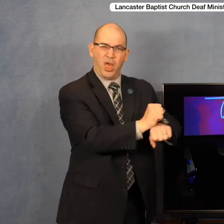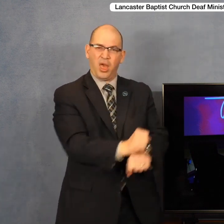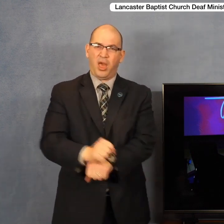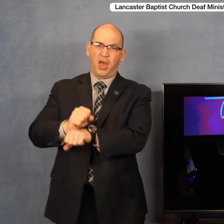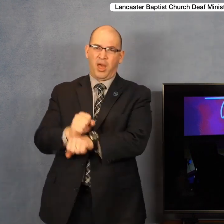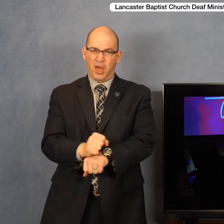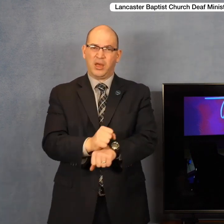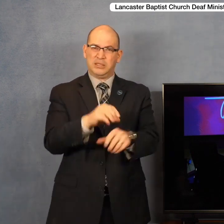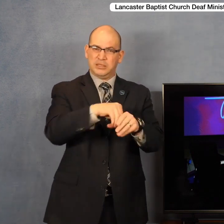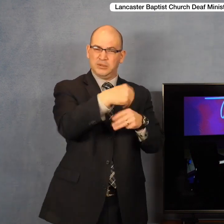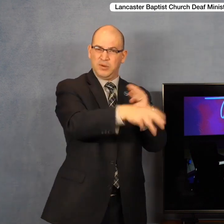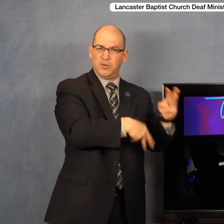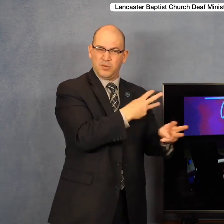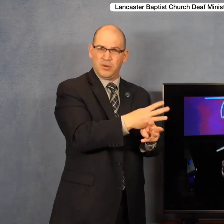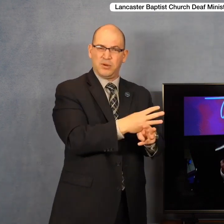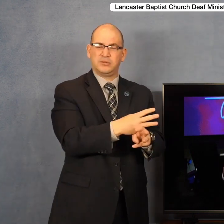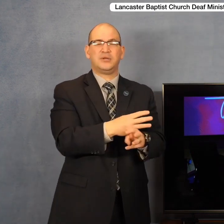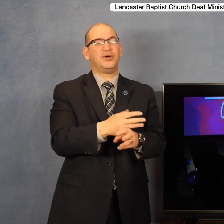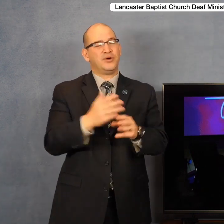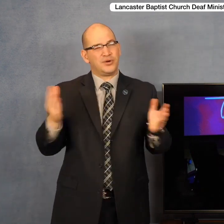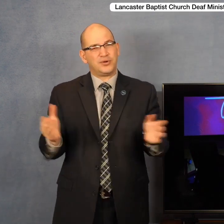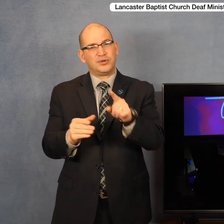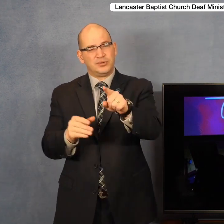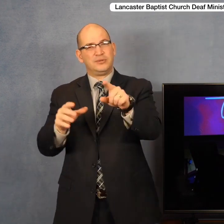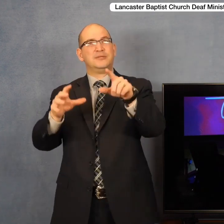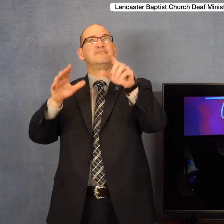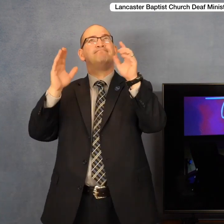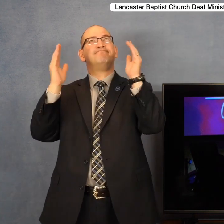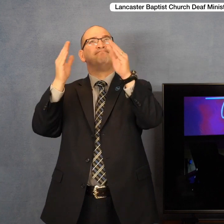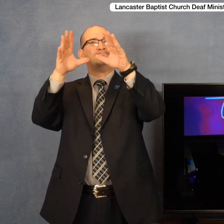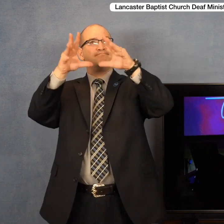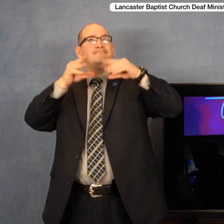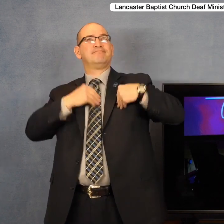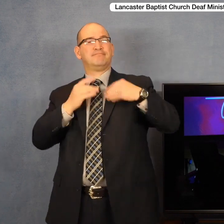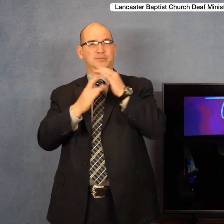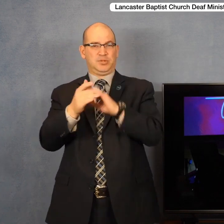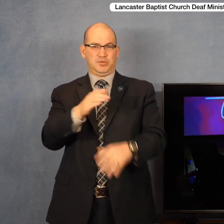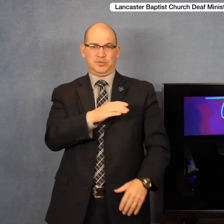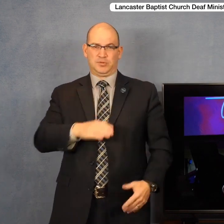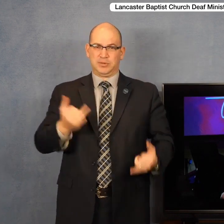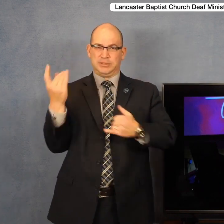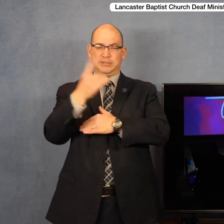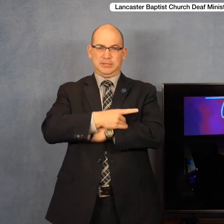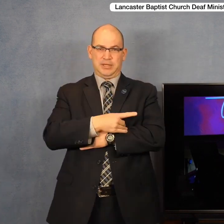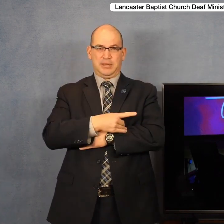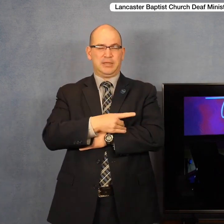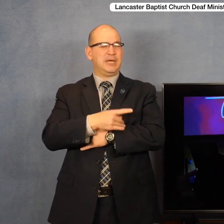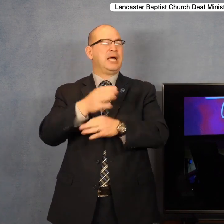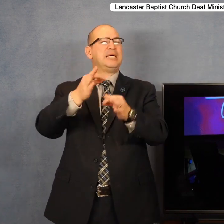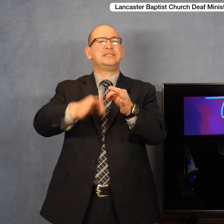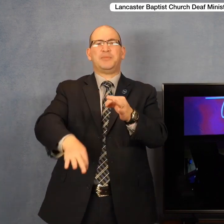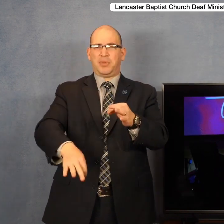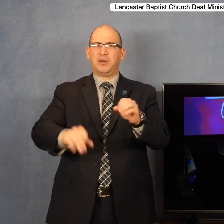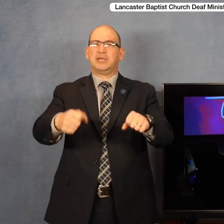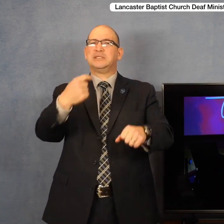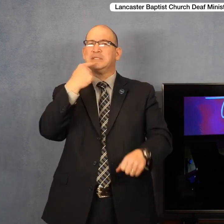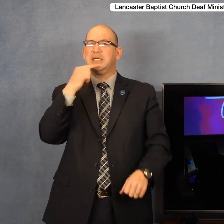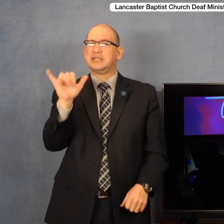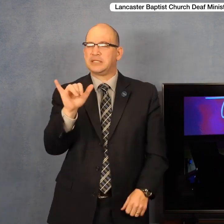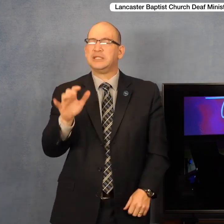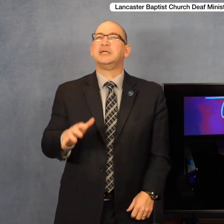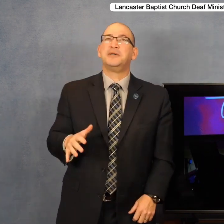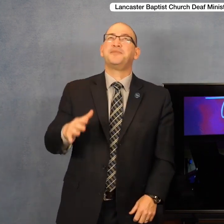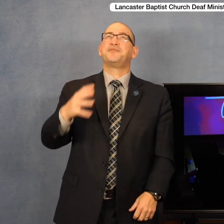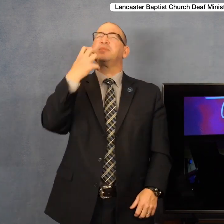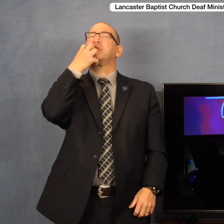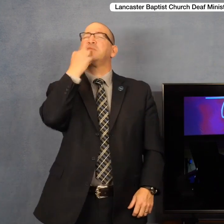things of this world, I want to encourage you to turn to Christ and ask him to save you today. You can simply call out to him and say something like this.